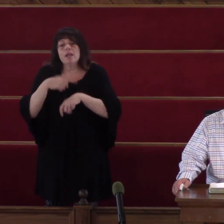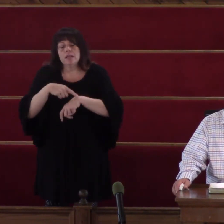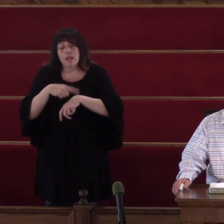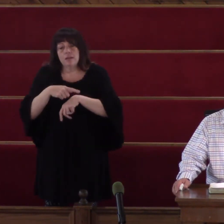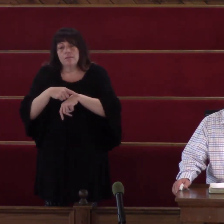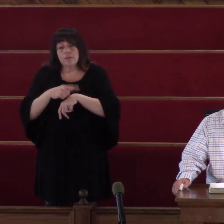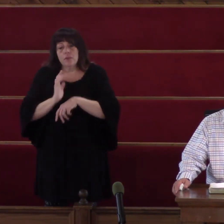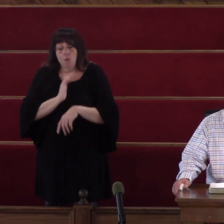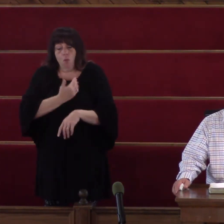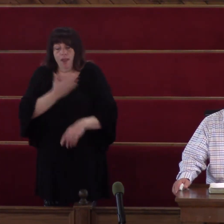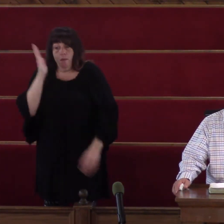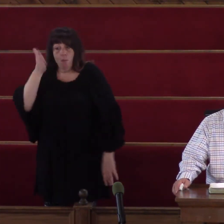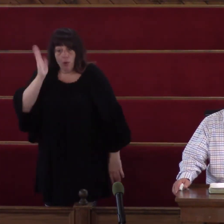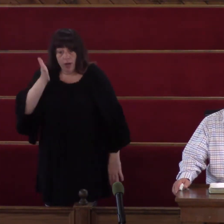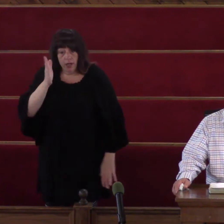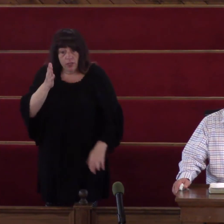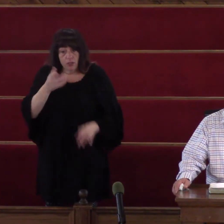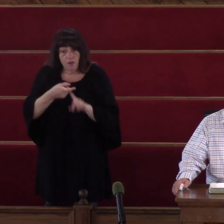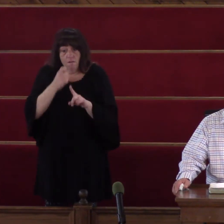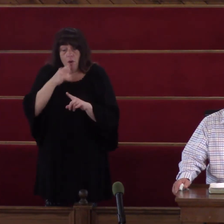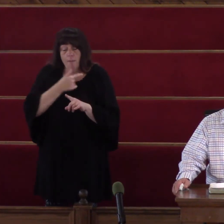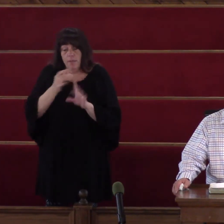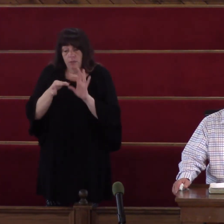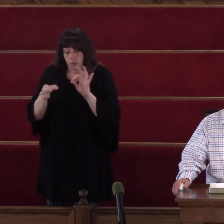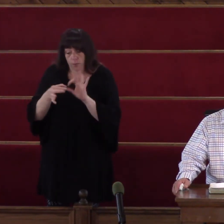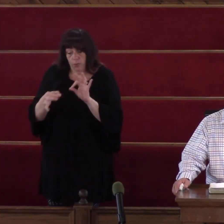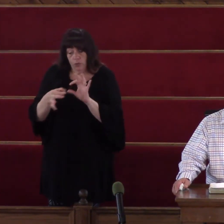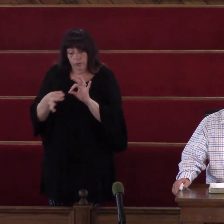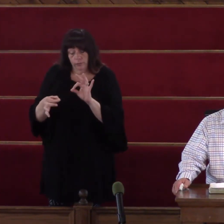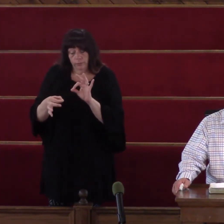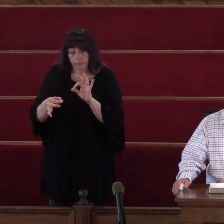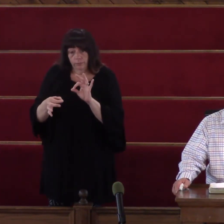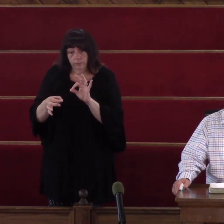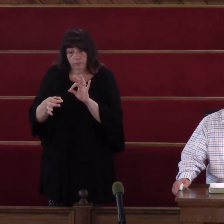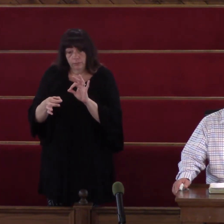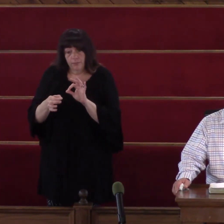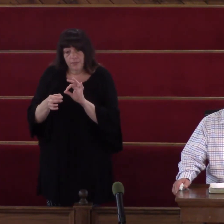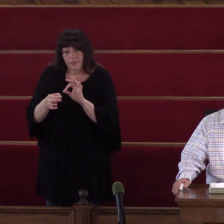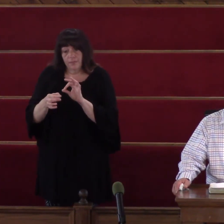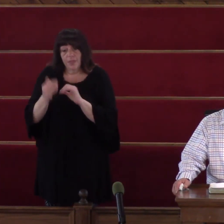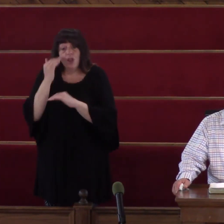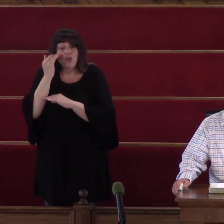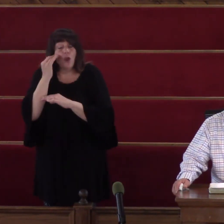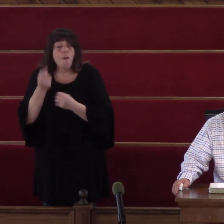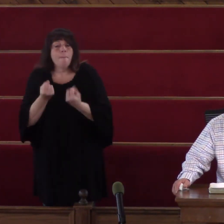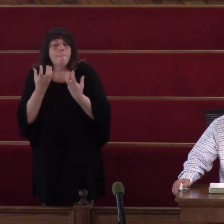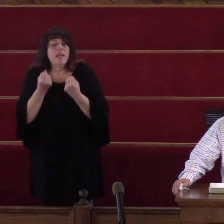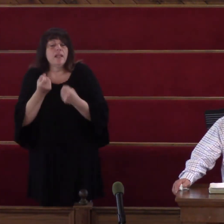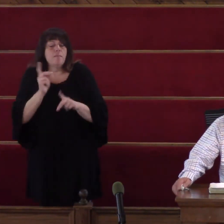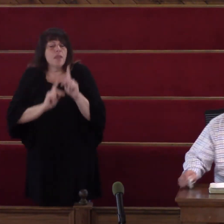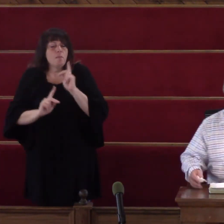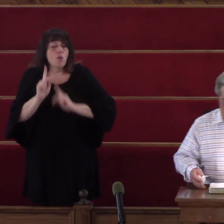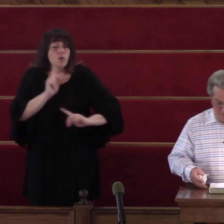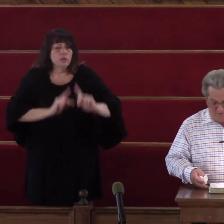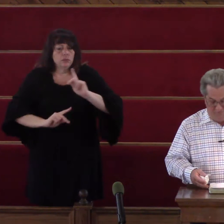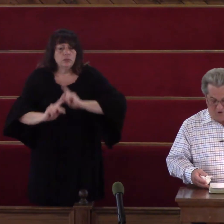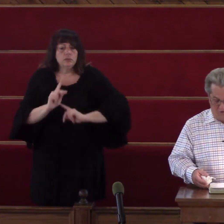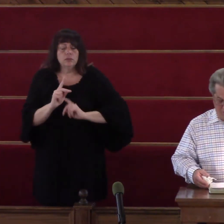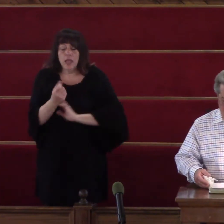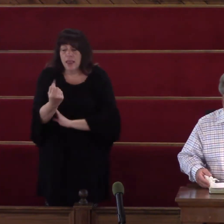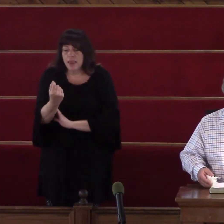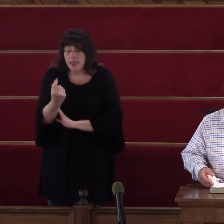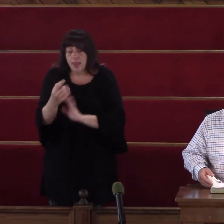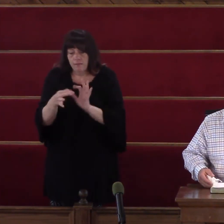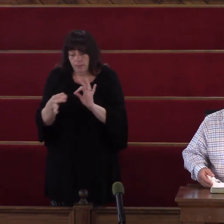preached From this scripture From this known To many A folk But in the Beginning at the 11th